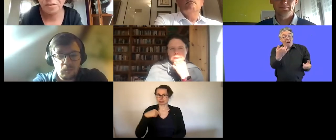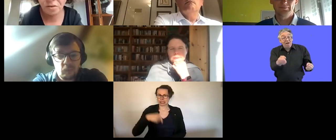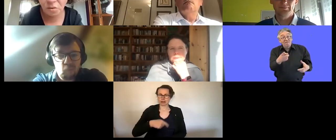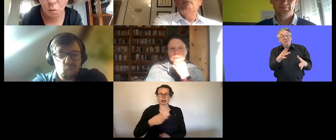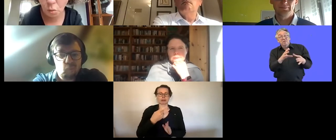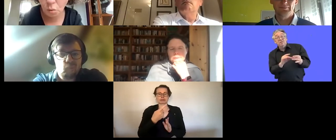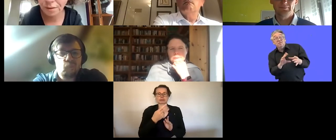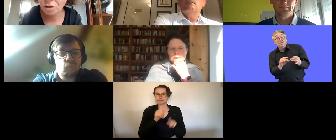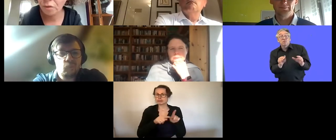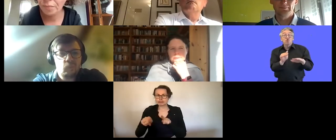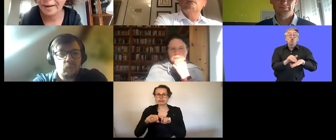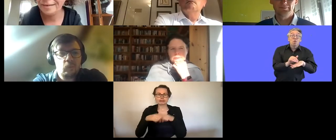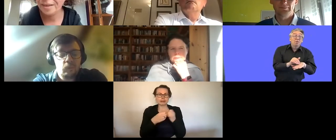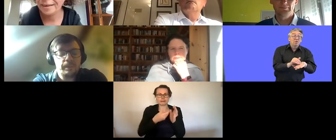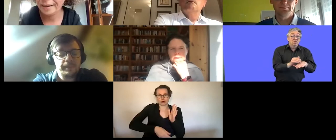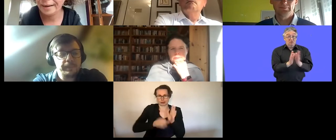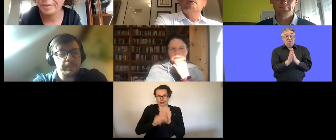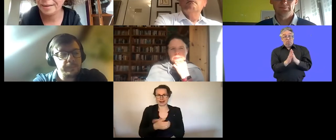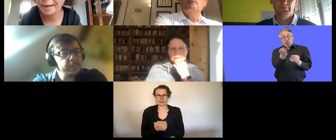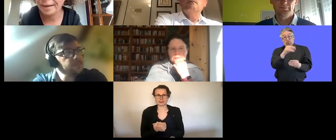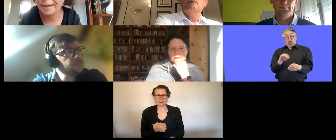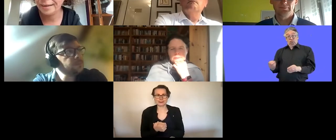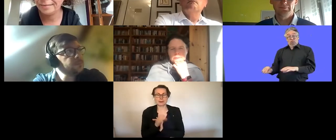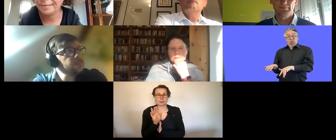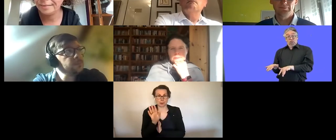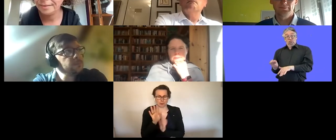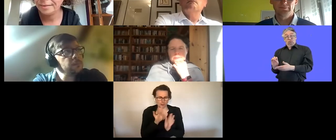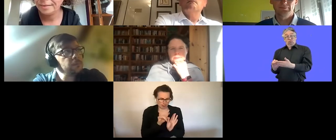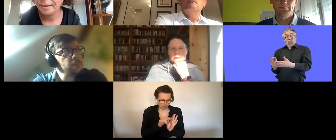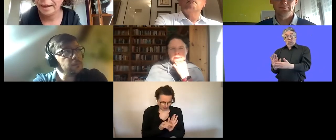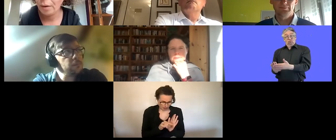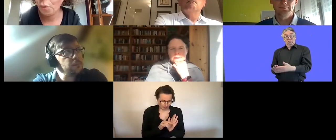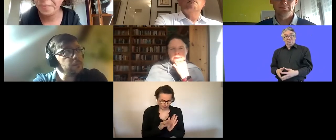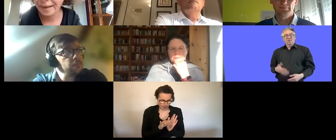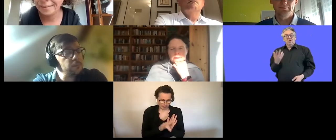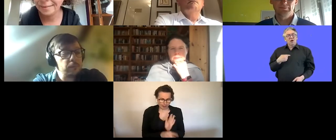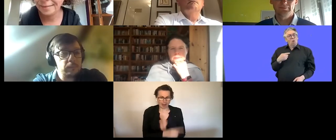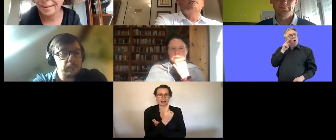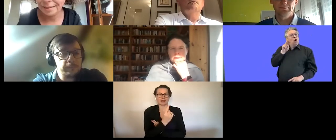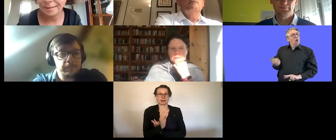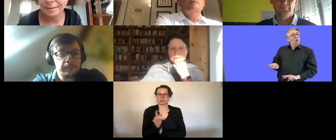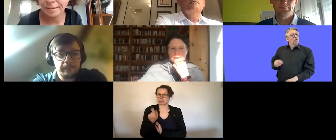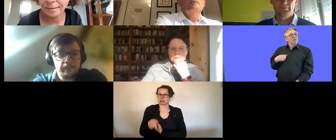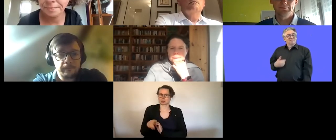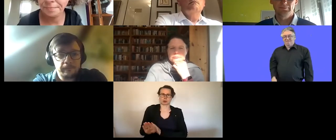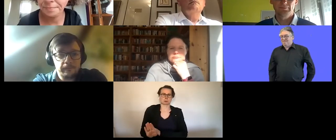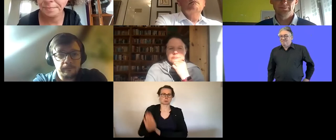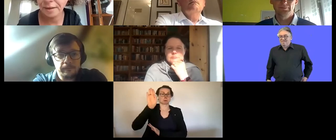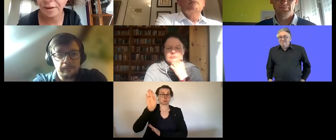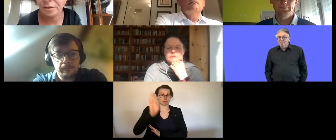happy if you shared them with us and i shall now have a look at um